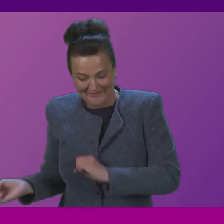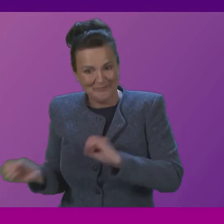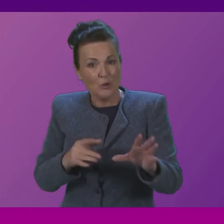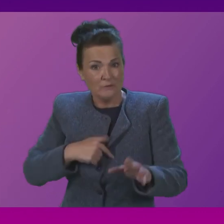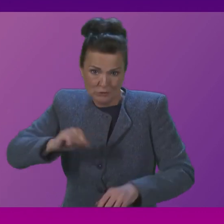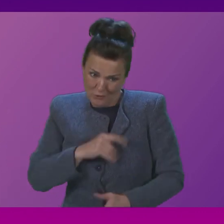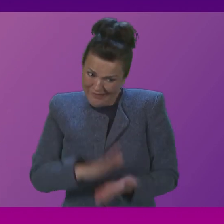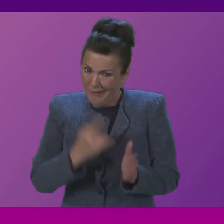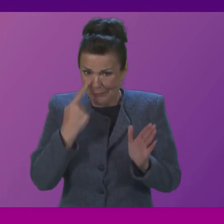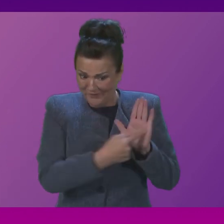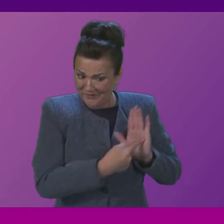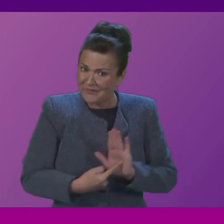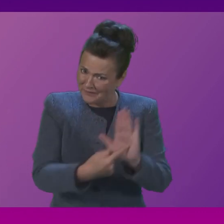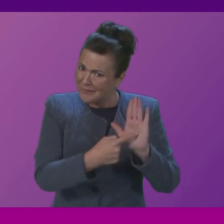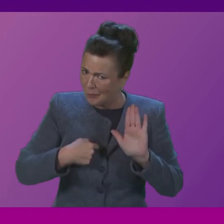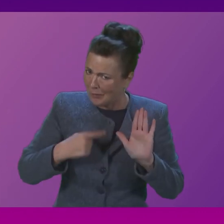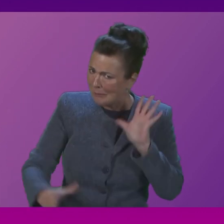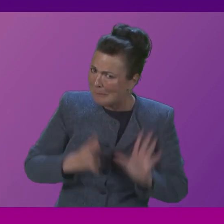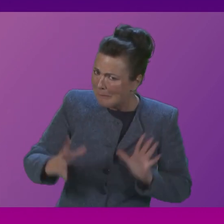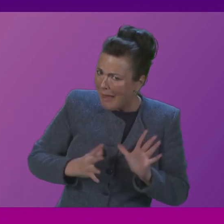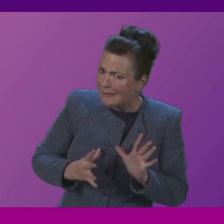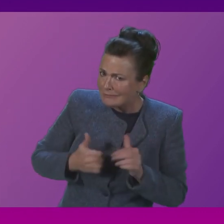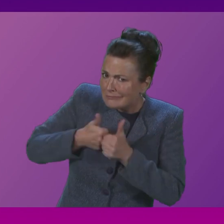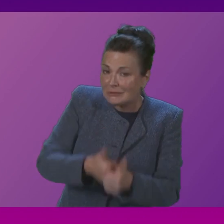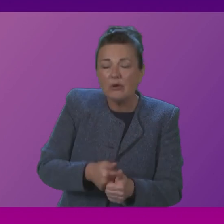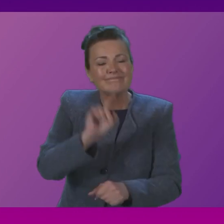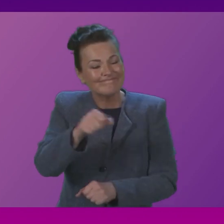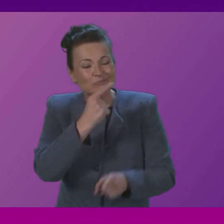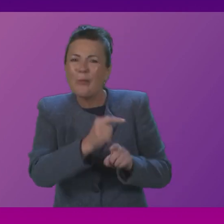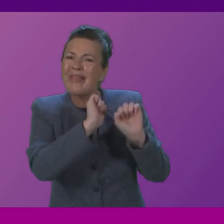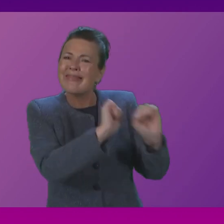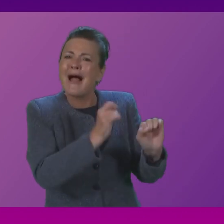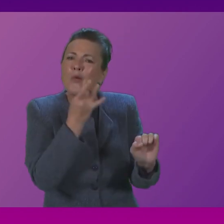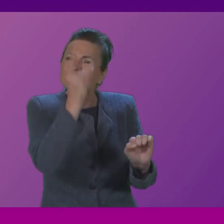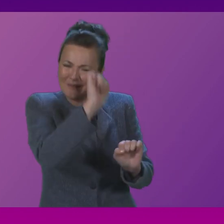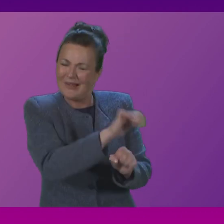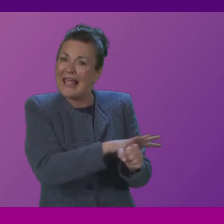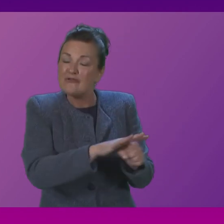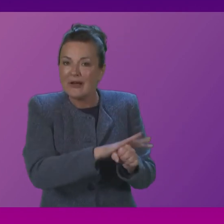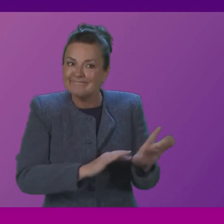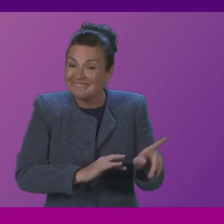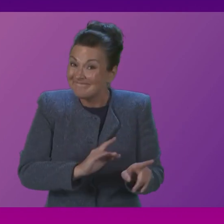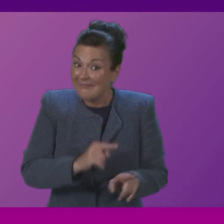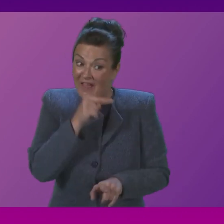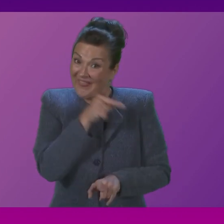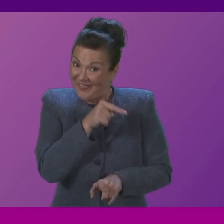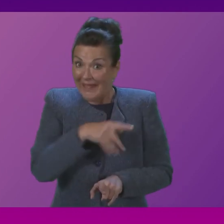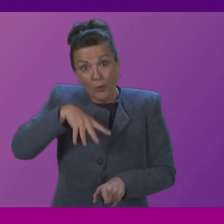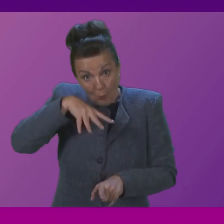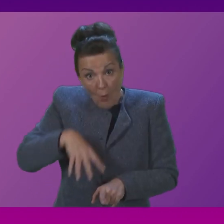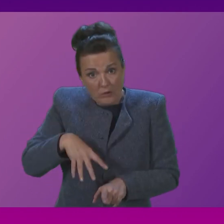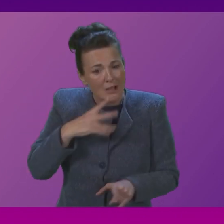as we possibly can in terms of the Kulin hotel many of those staying at the hotel wanted to move to a more central